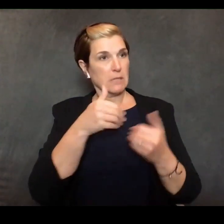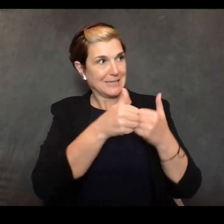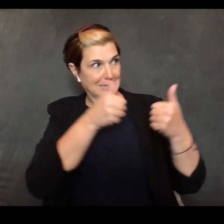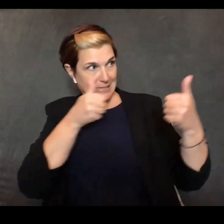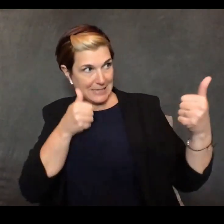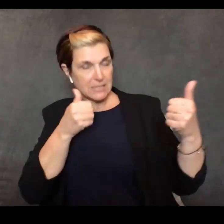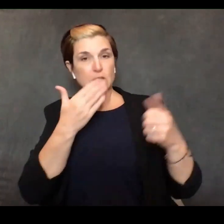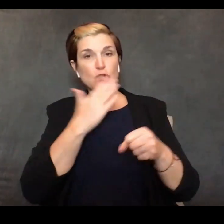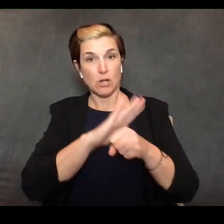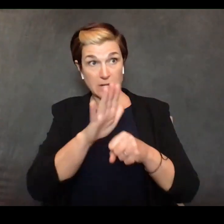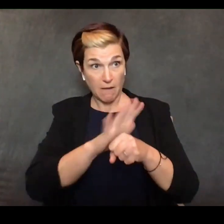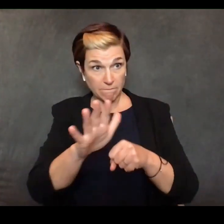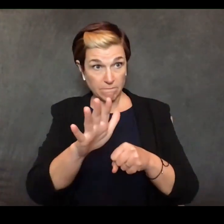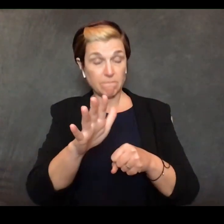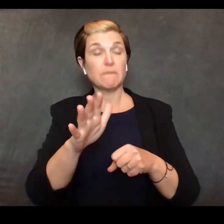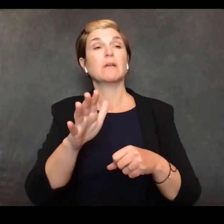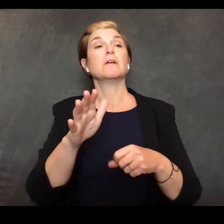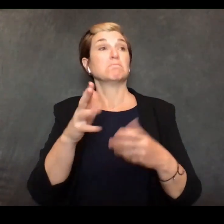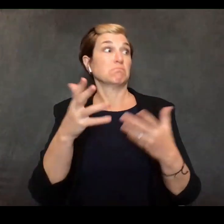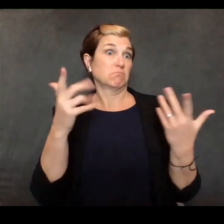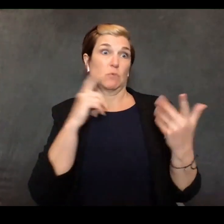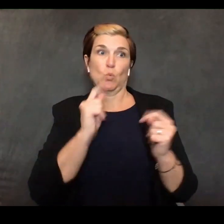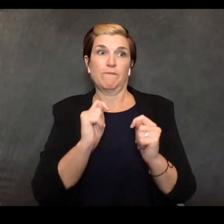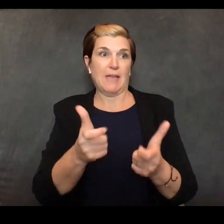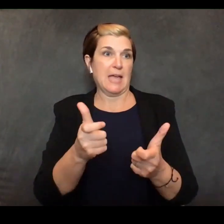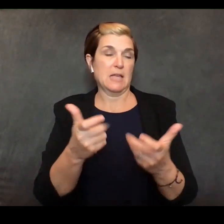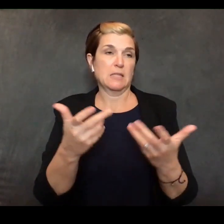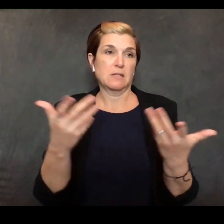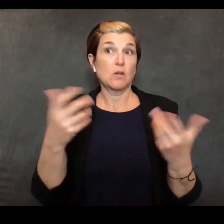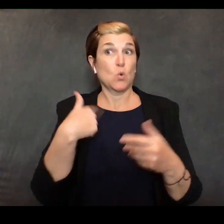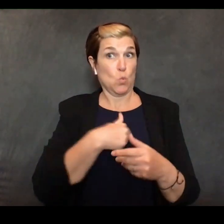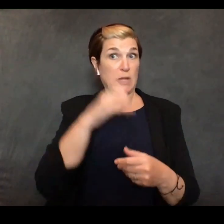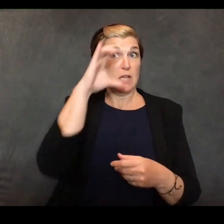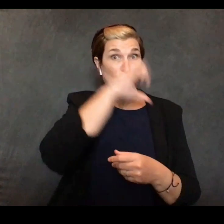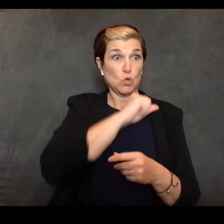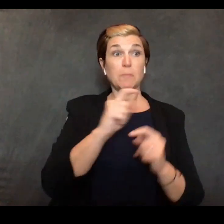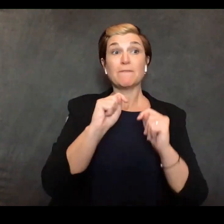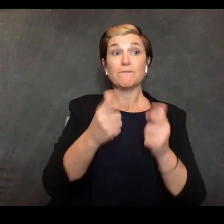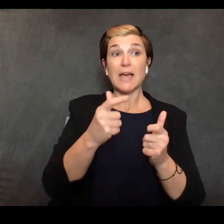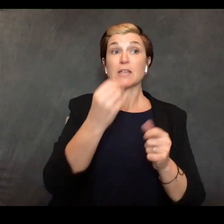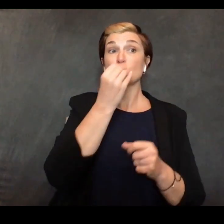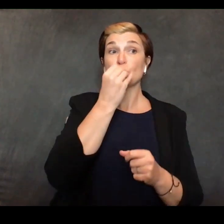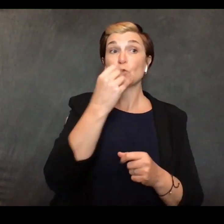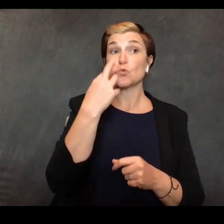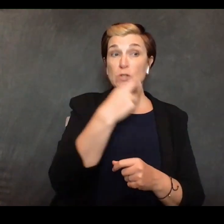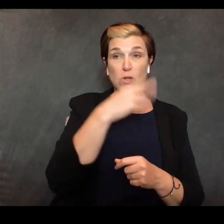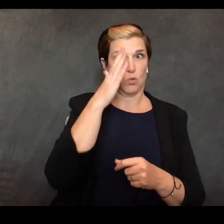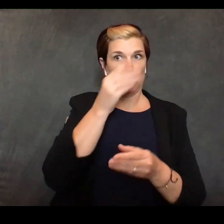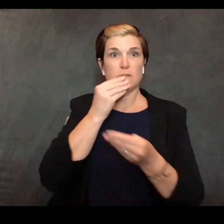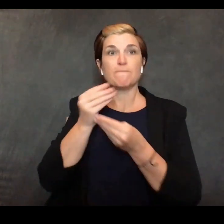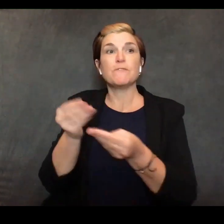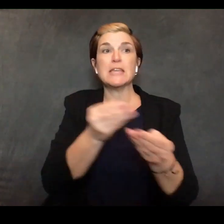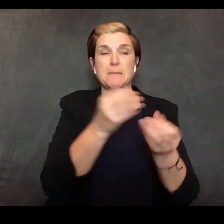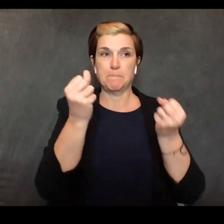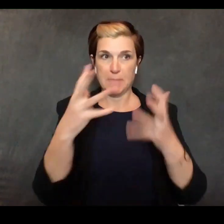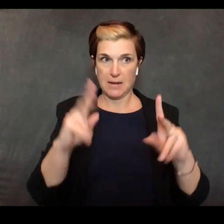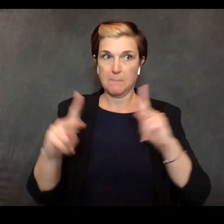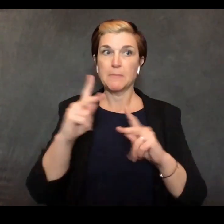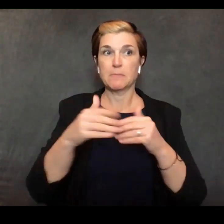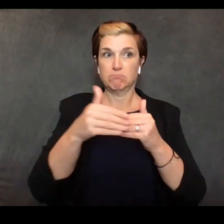that they will be able to feed a large part of the population um... in regards to support i will say a